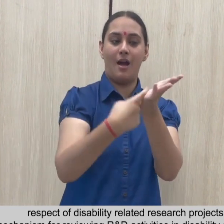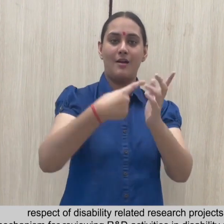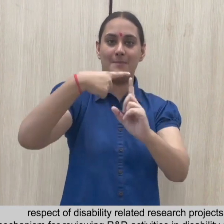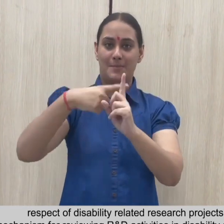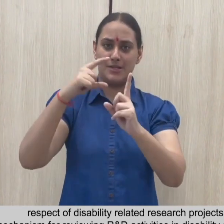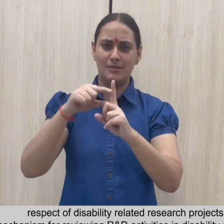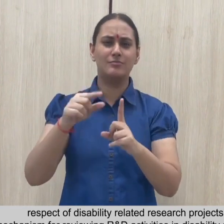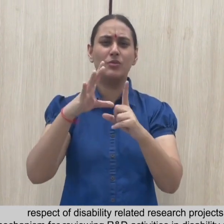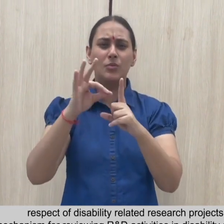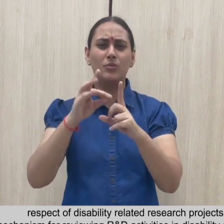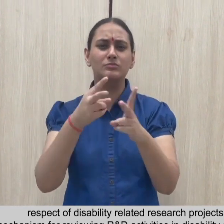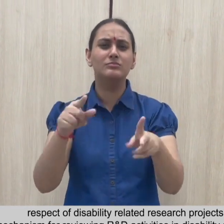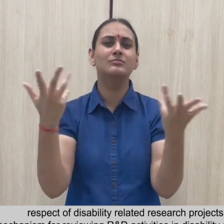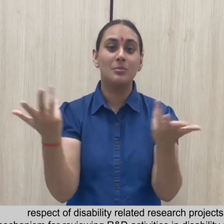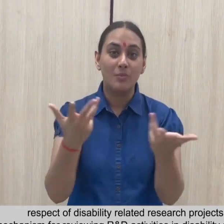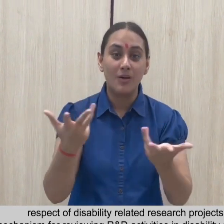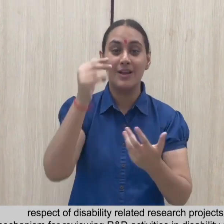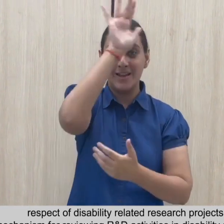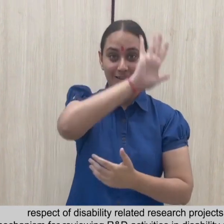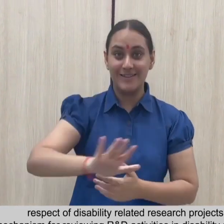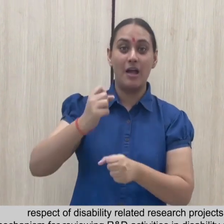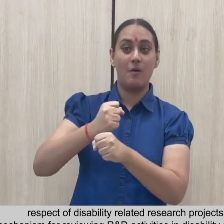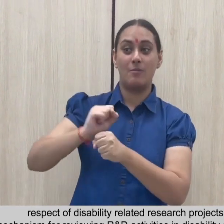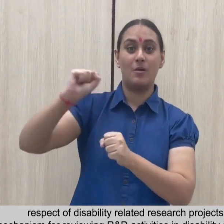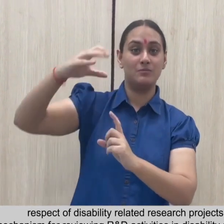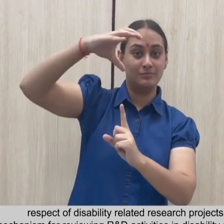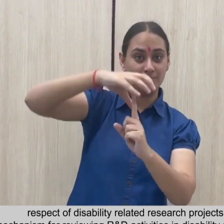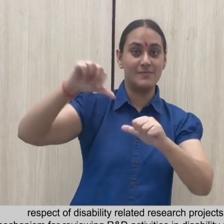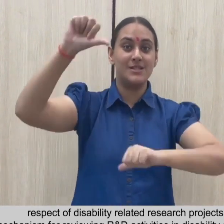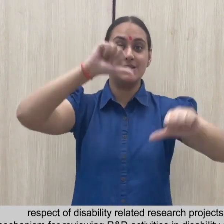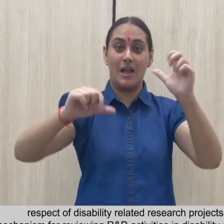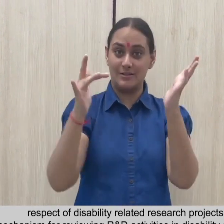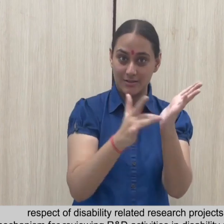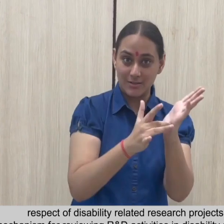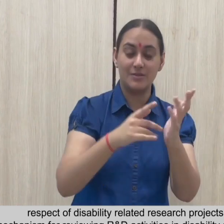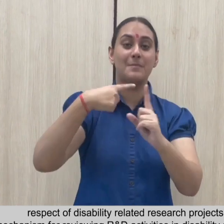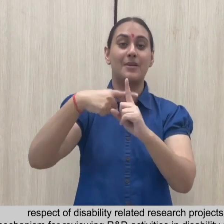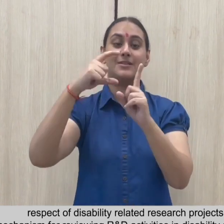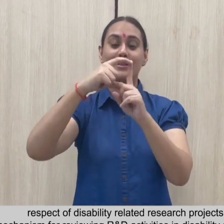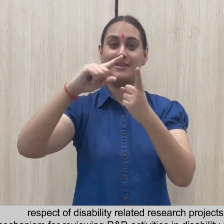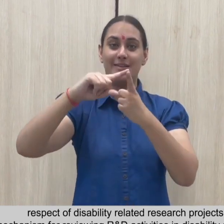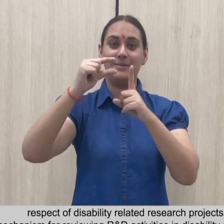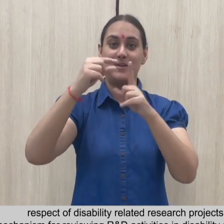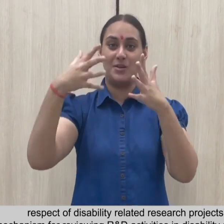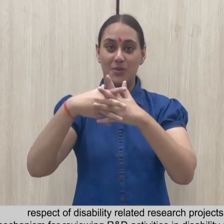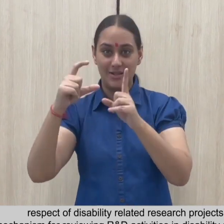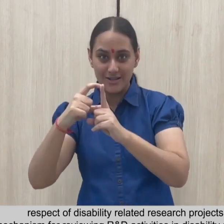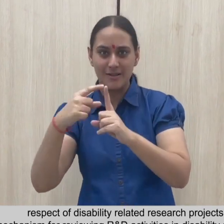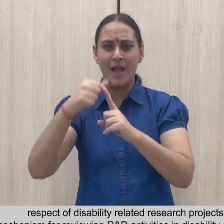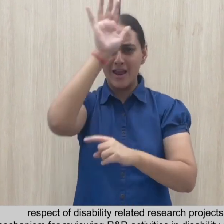developing a joint mechanism for reviewing R&D activities in disability sector between